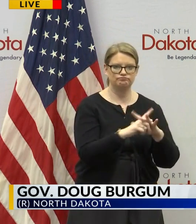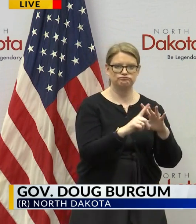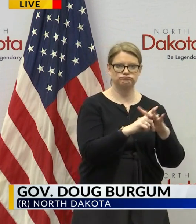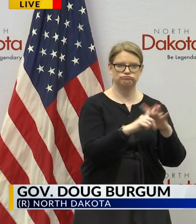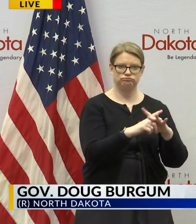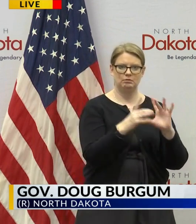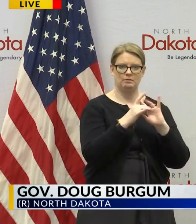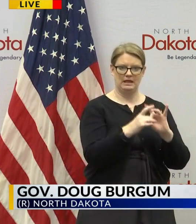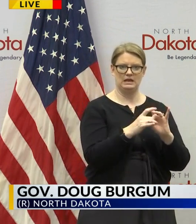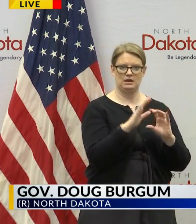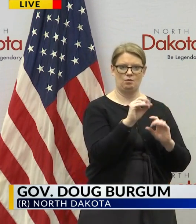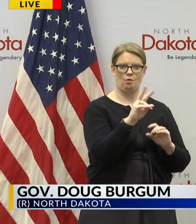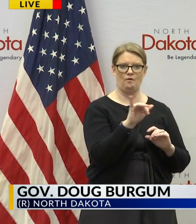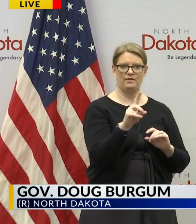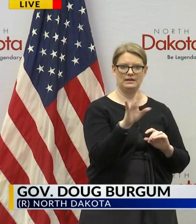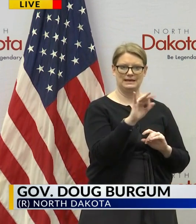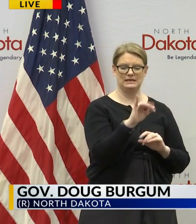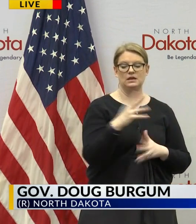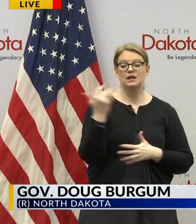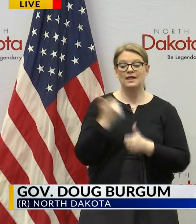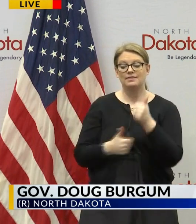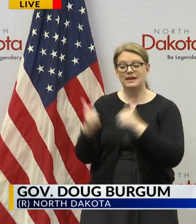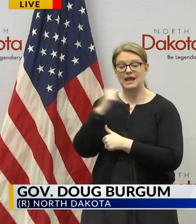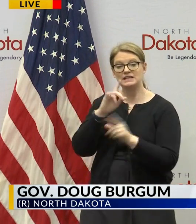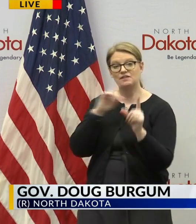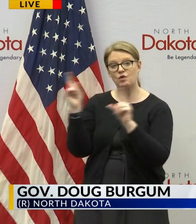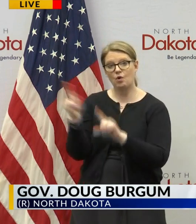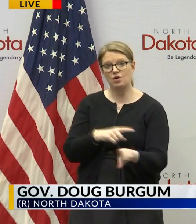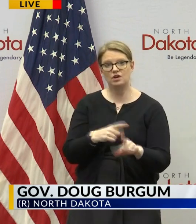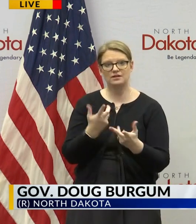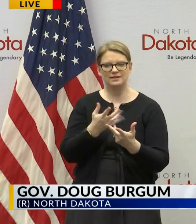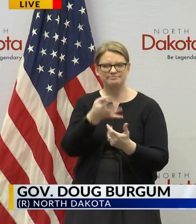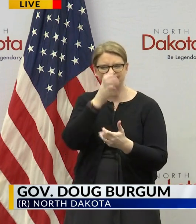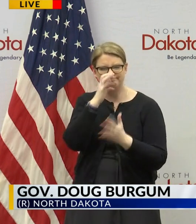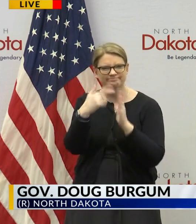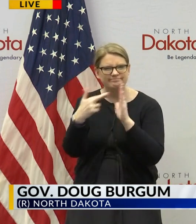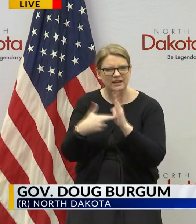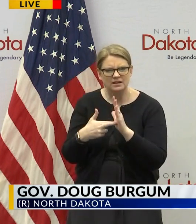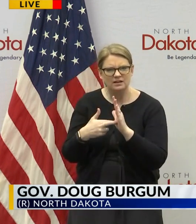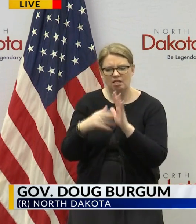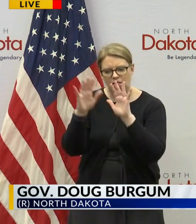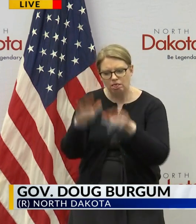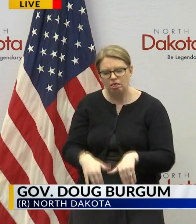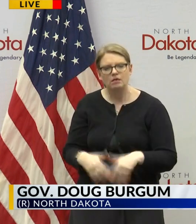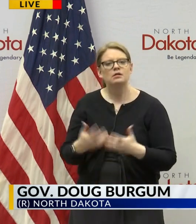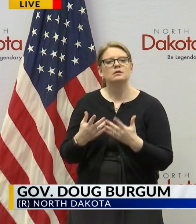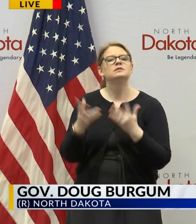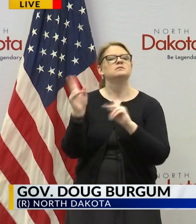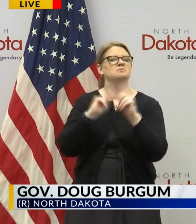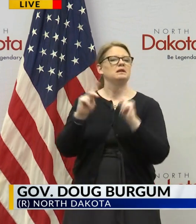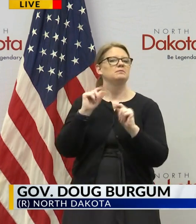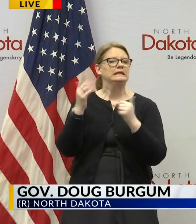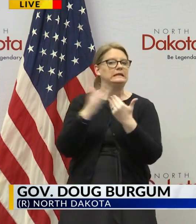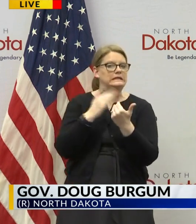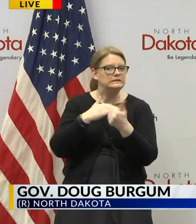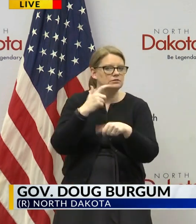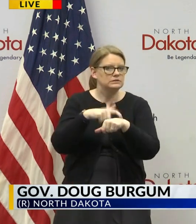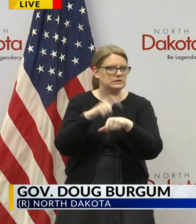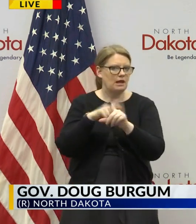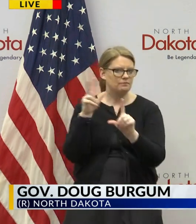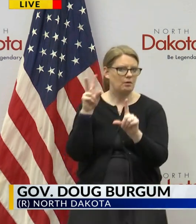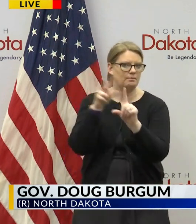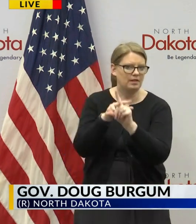to the executive order that we've signed today in terms of cutting red tape so people have an easier time filing claims for unemployment benefits